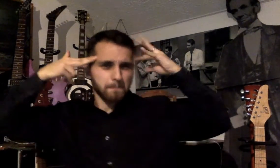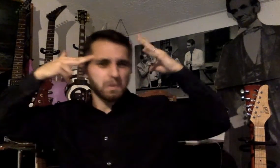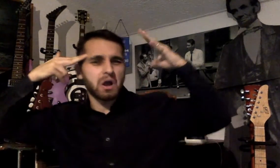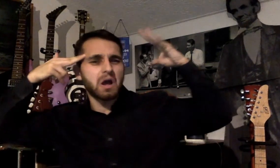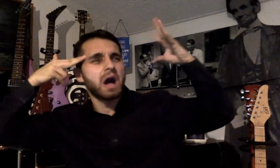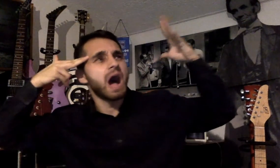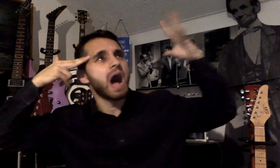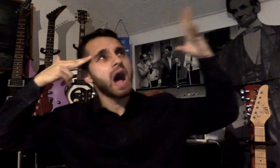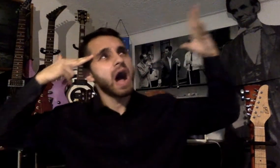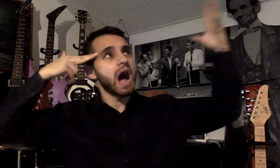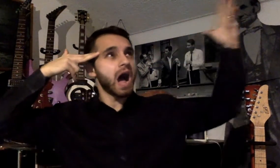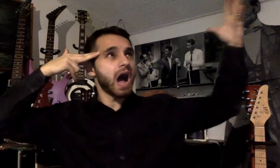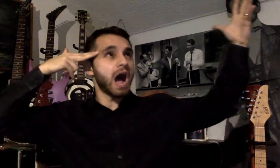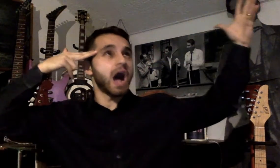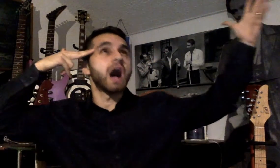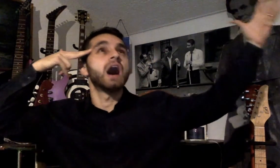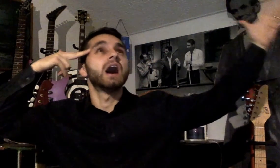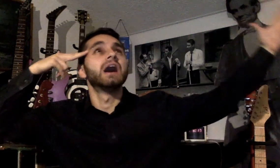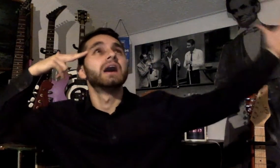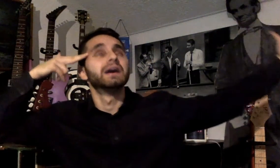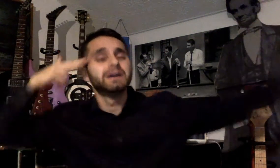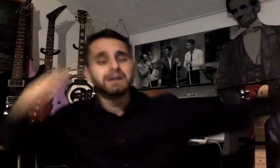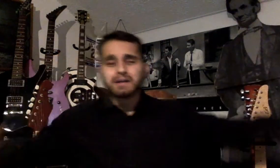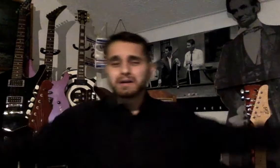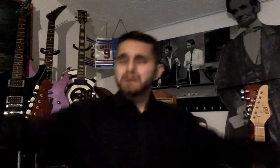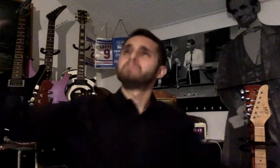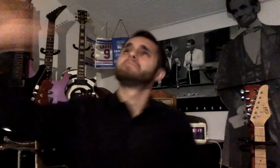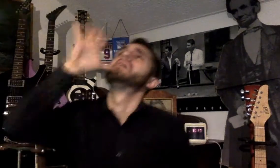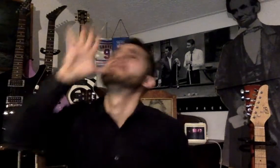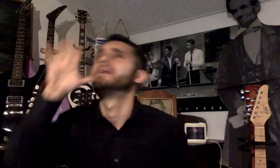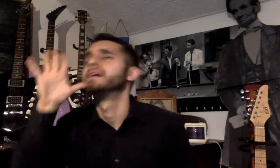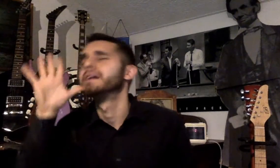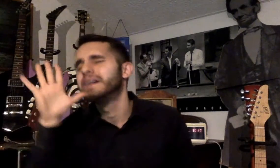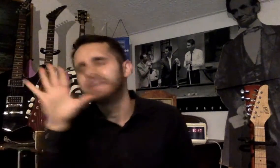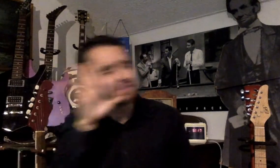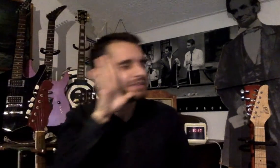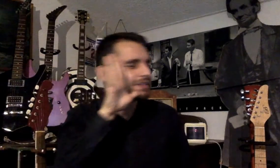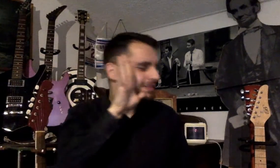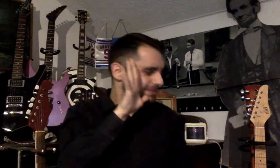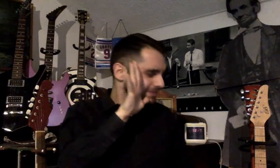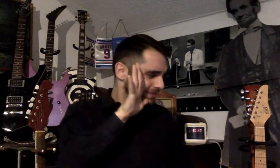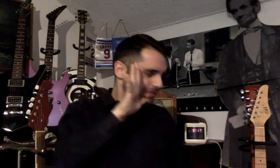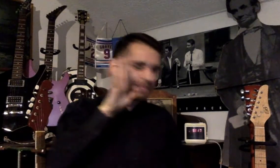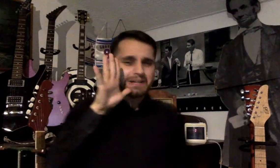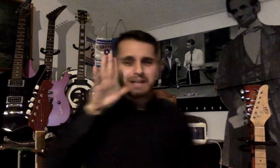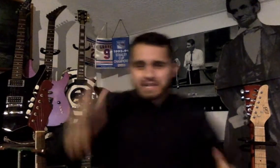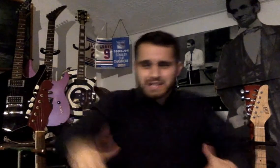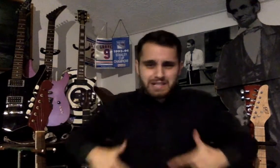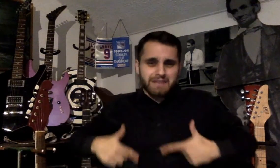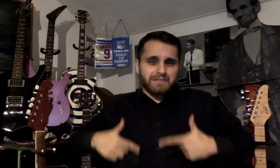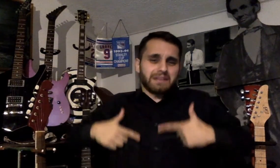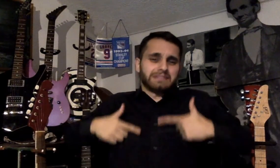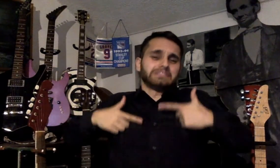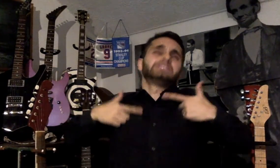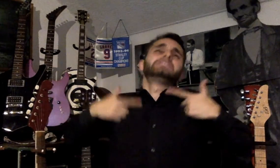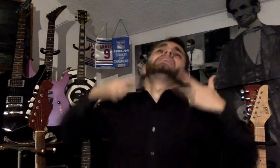trigger, now he's dead. Mama, life had just